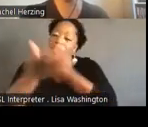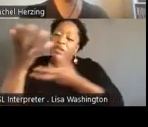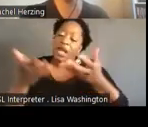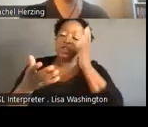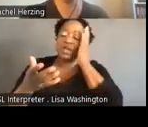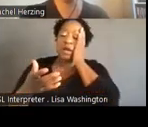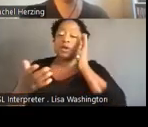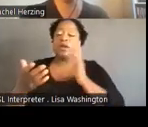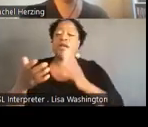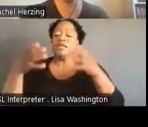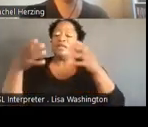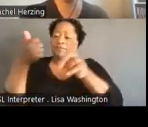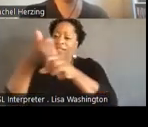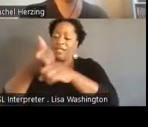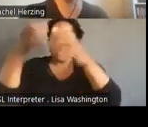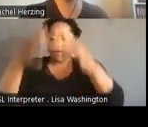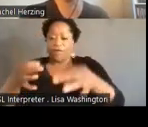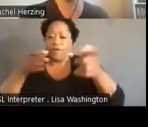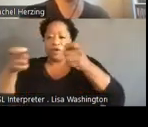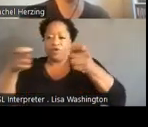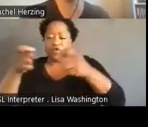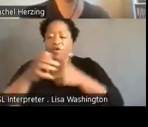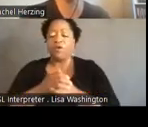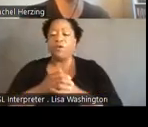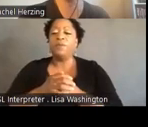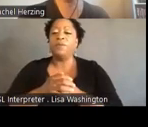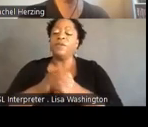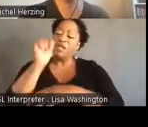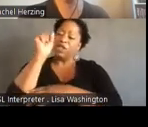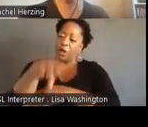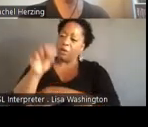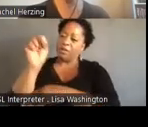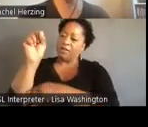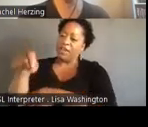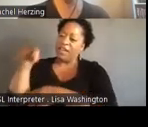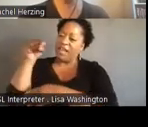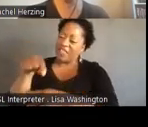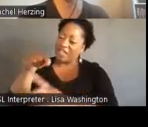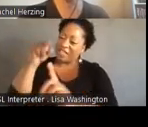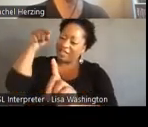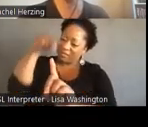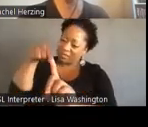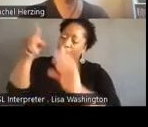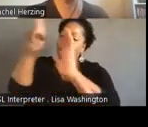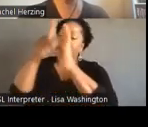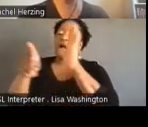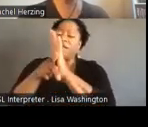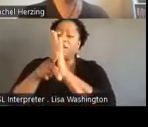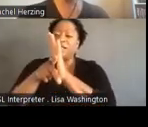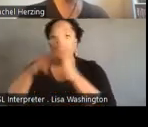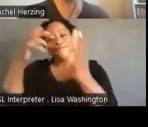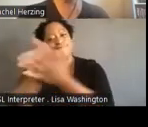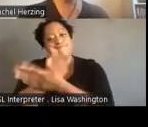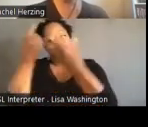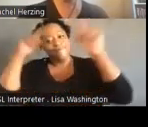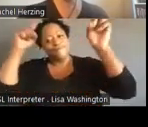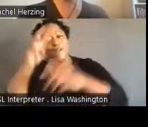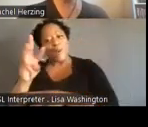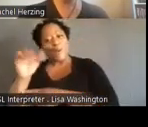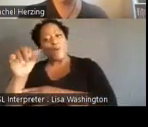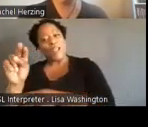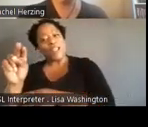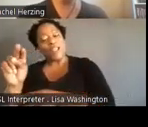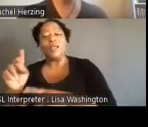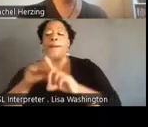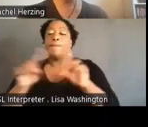of self-determination. So defeating this specific policy was a win. But winning was